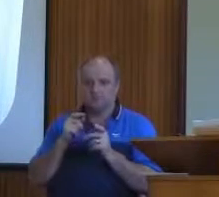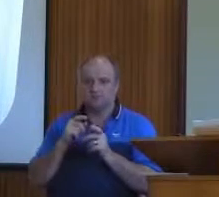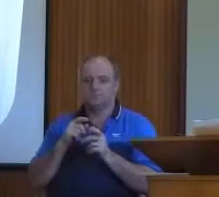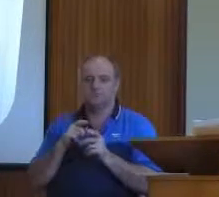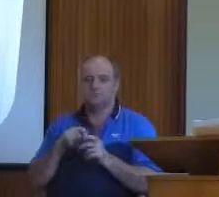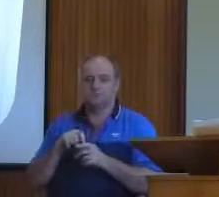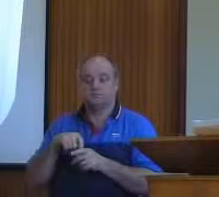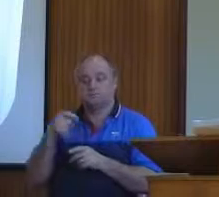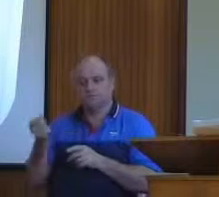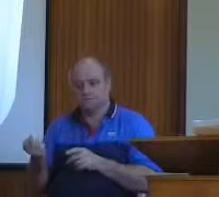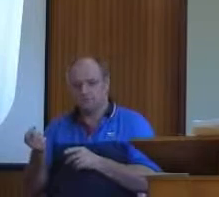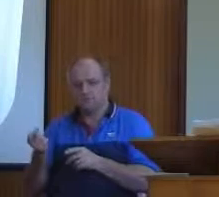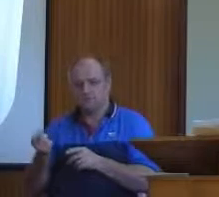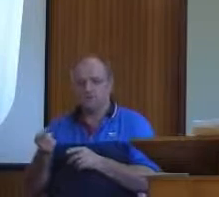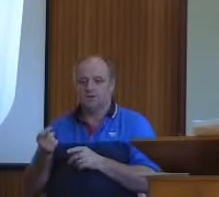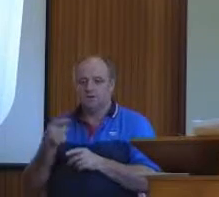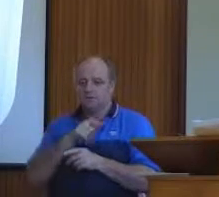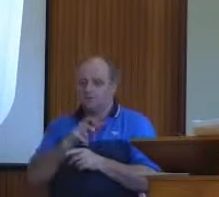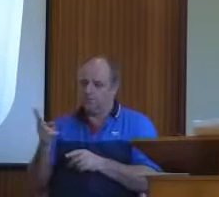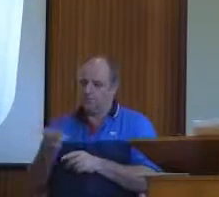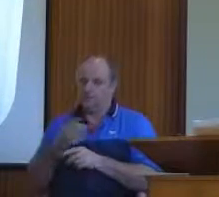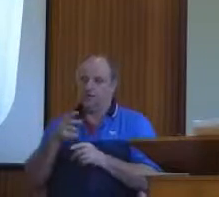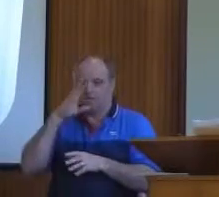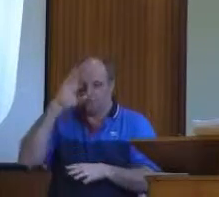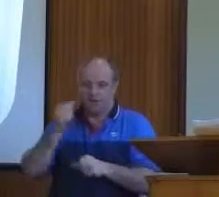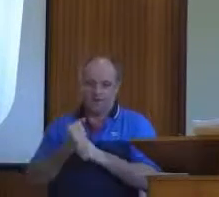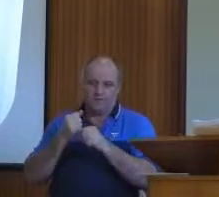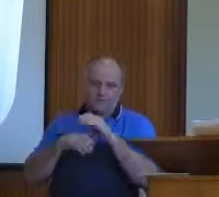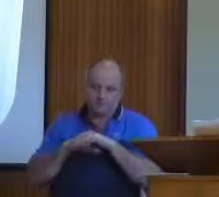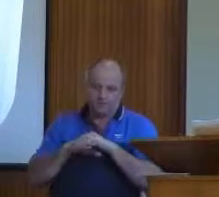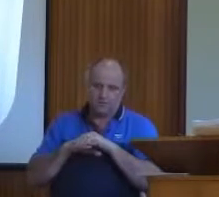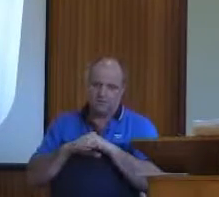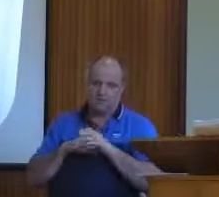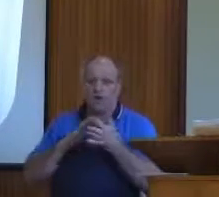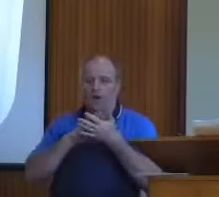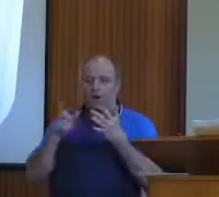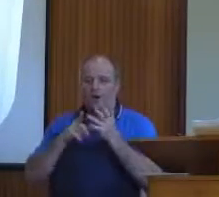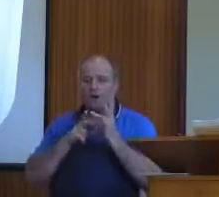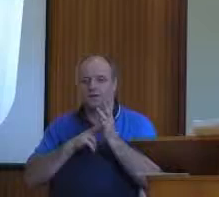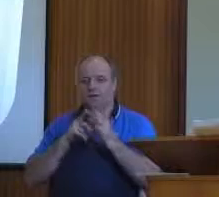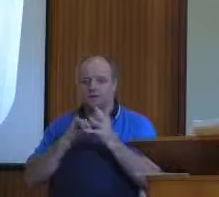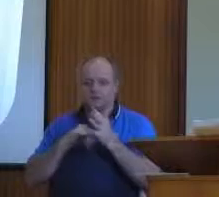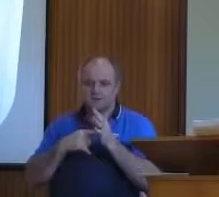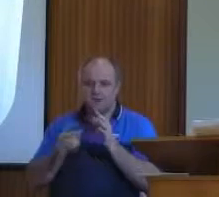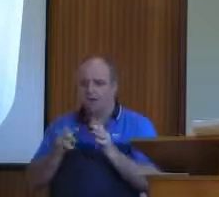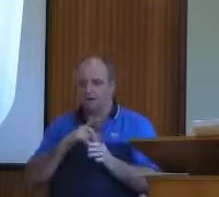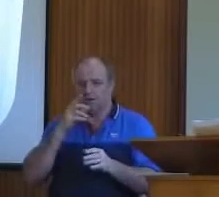faithful man, an honest man, indeed a godly man. And we not only learn how to hammer the nail,